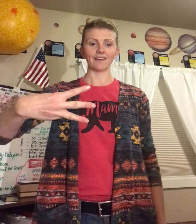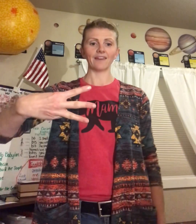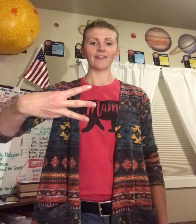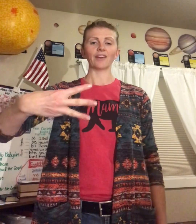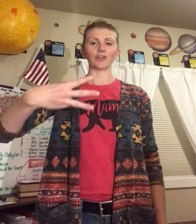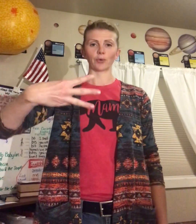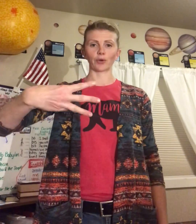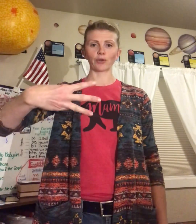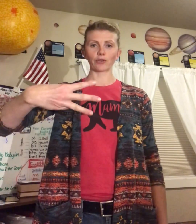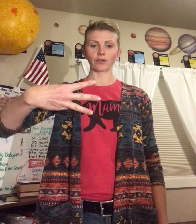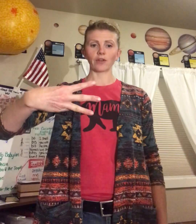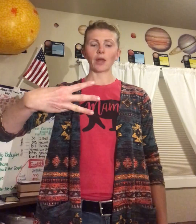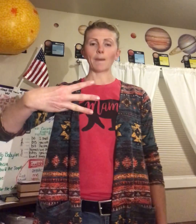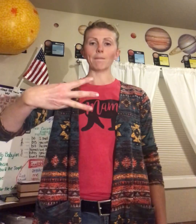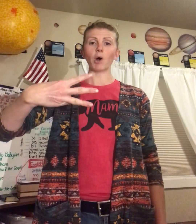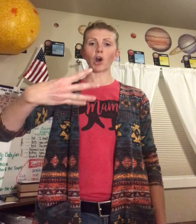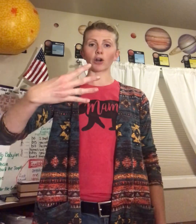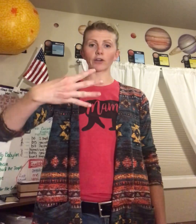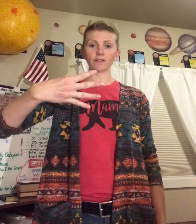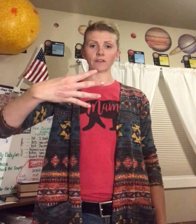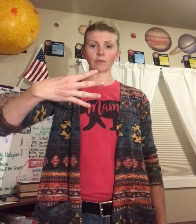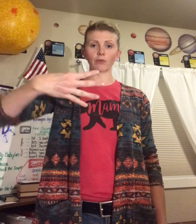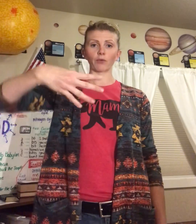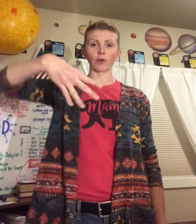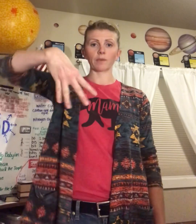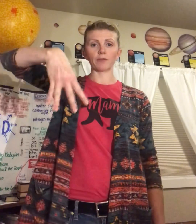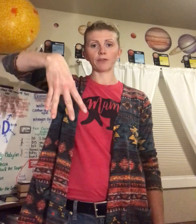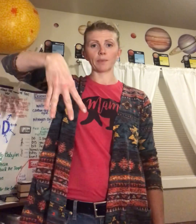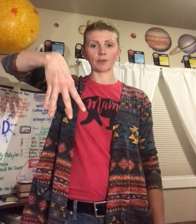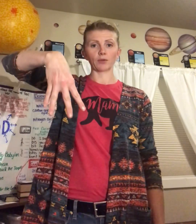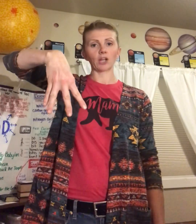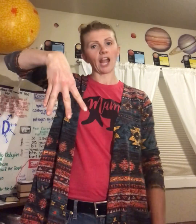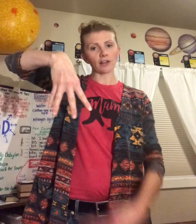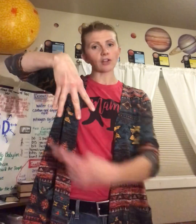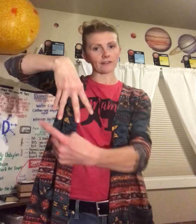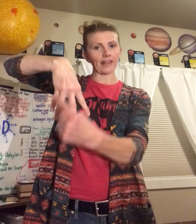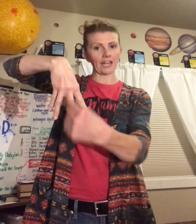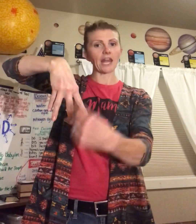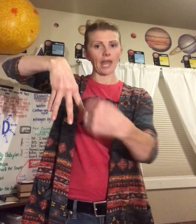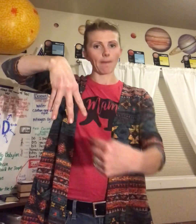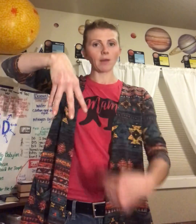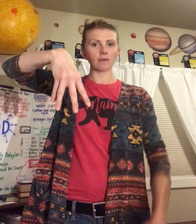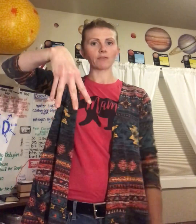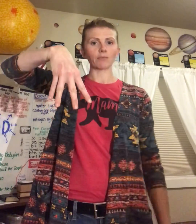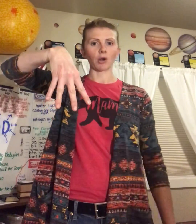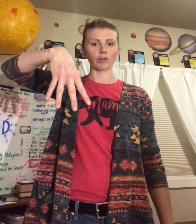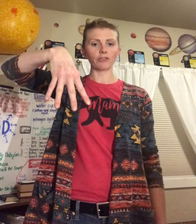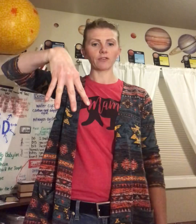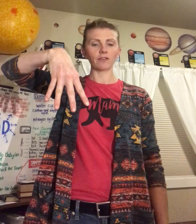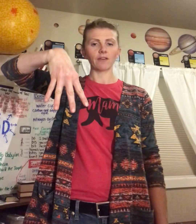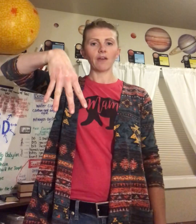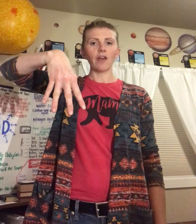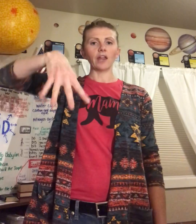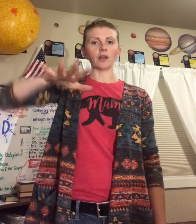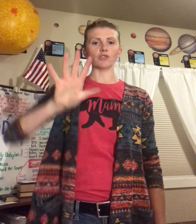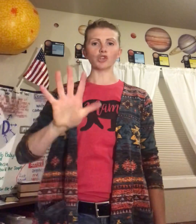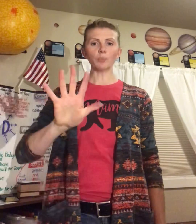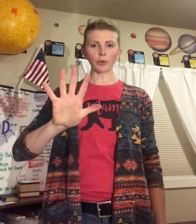so Earth. Mars is a number four and I'm going to flip it. it kind of looks like an M for Mars. Now Jupiter